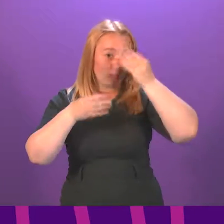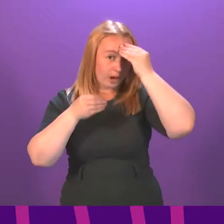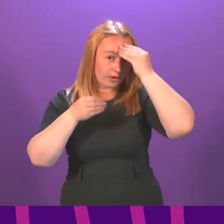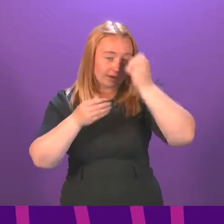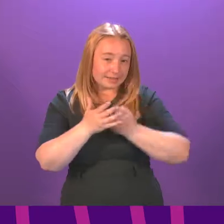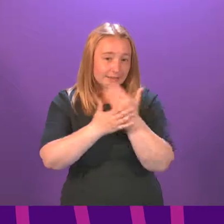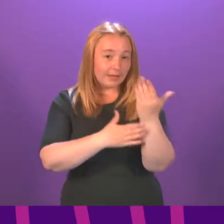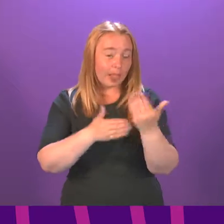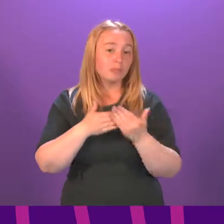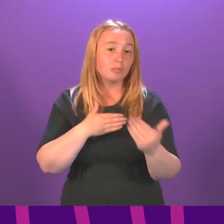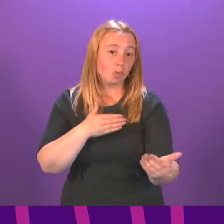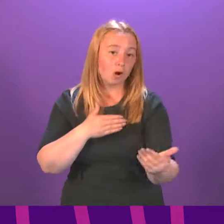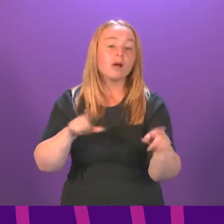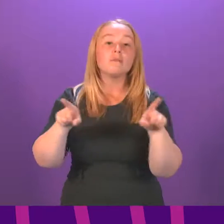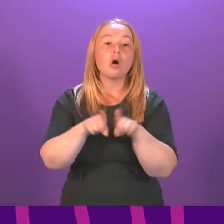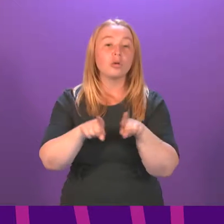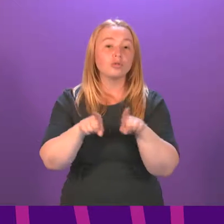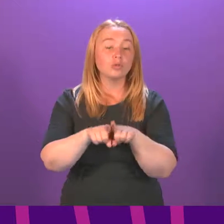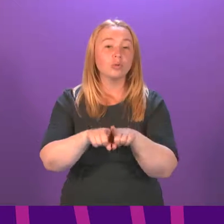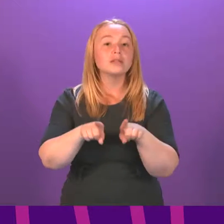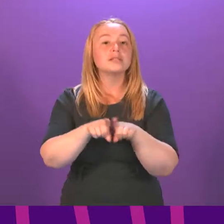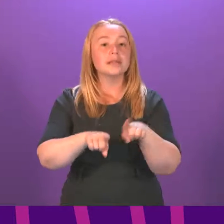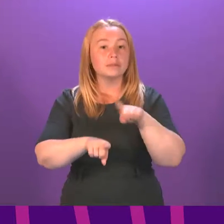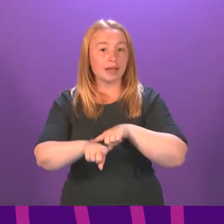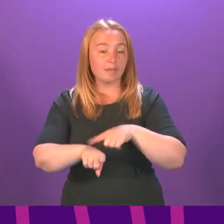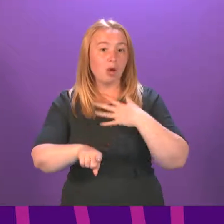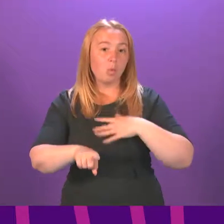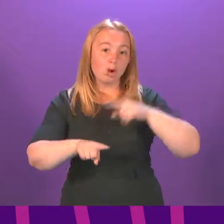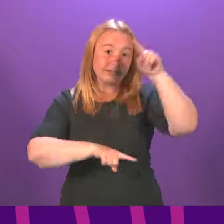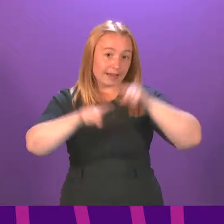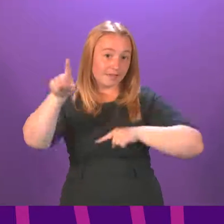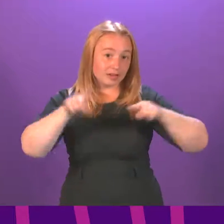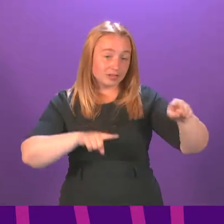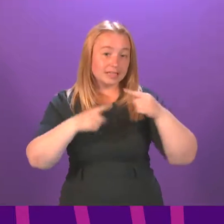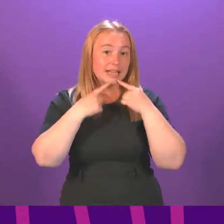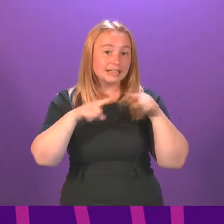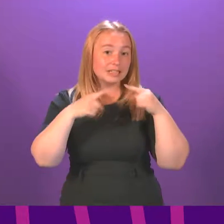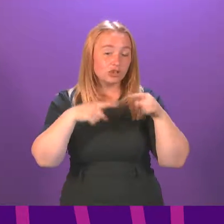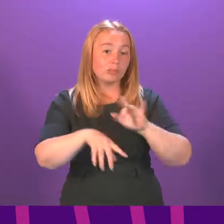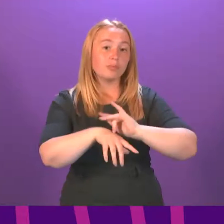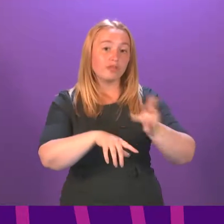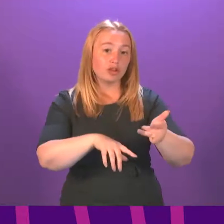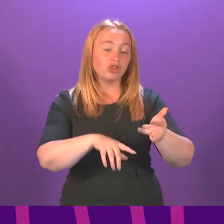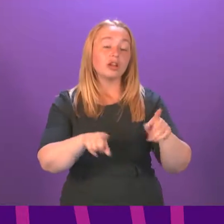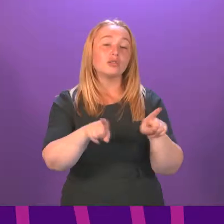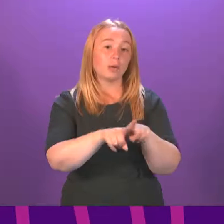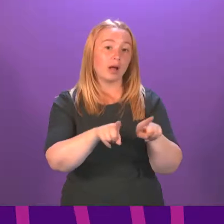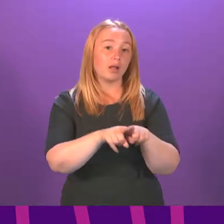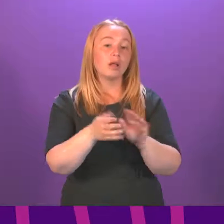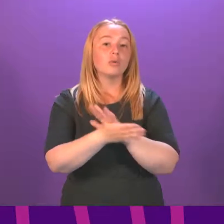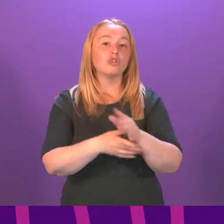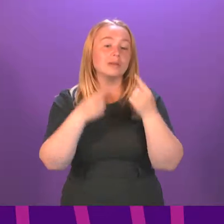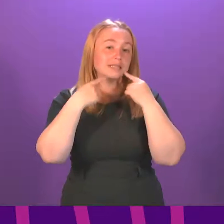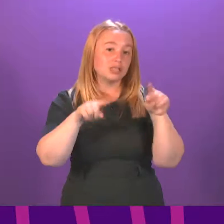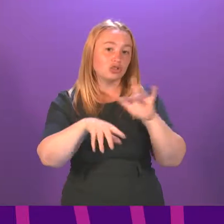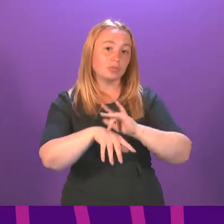developed, and also in tandem with that, to ensure that we are increasing the diversity in the teaching profession as a whole, so that our teaching profession